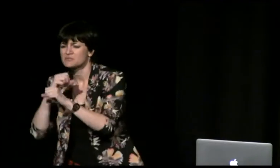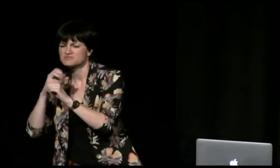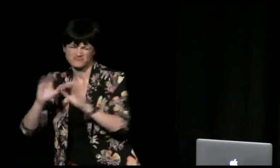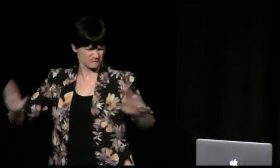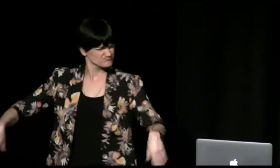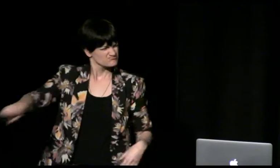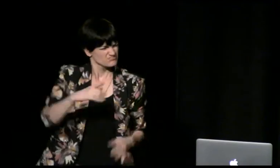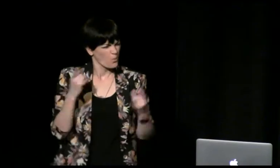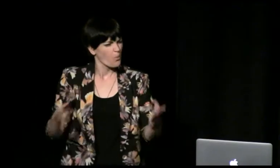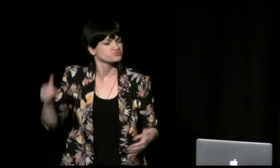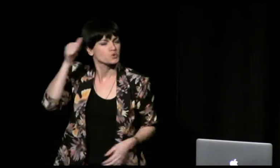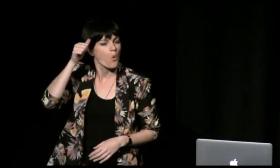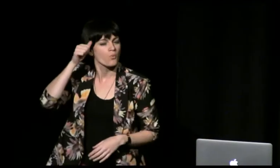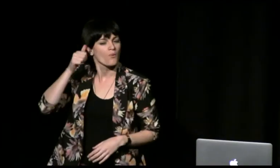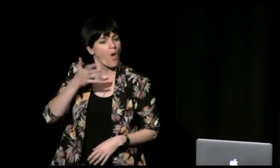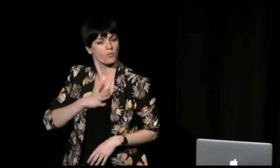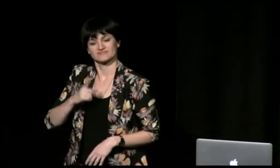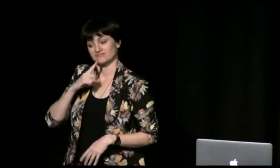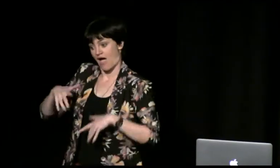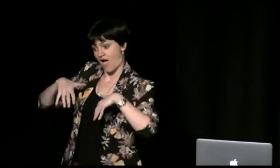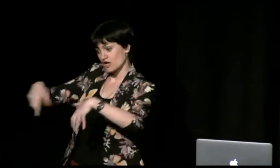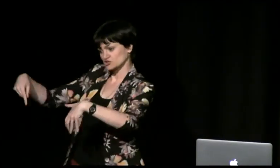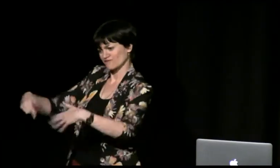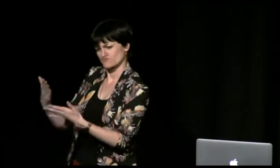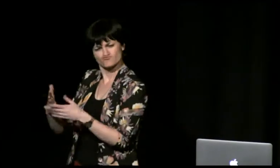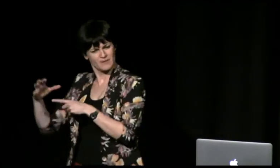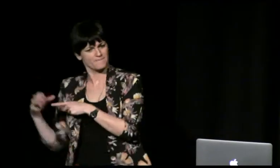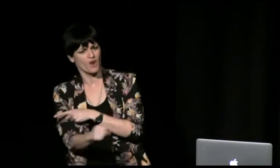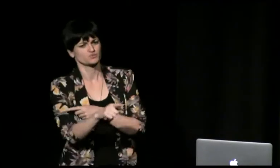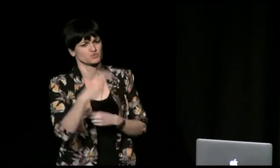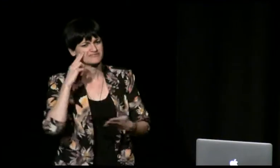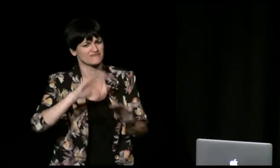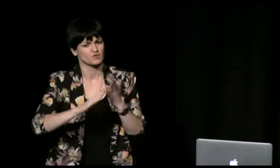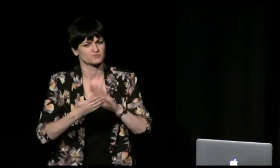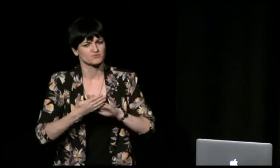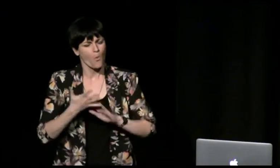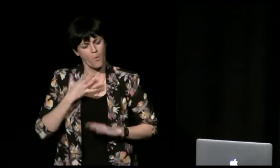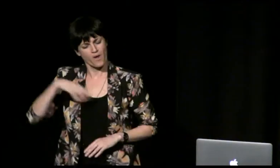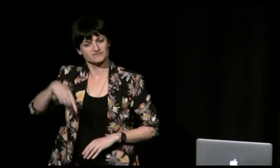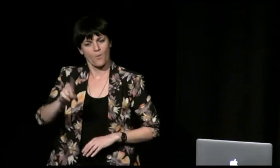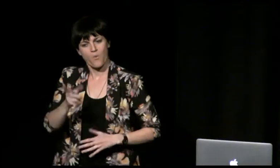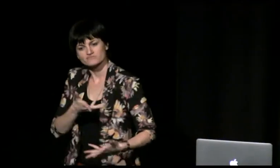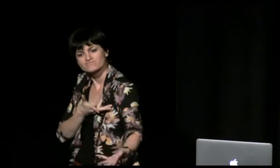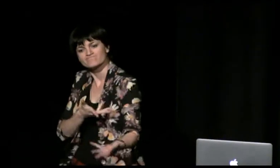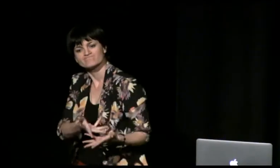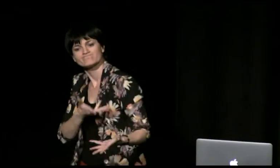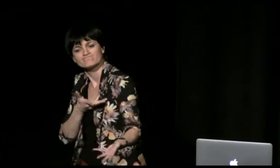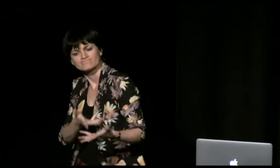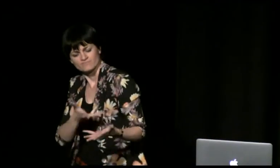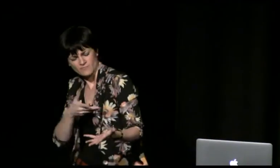the archive and what it does you can do that when it's released and you know a lot about what archives are already so I might just pick out before I